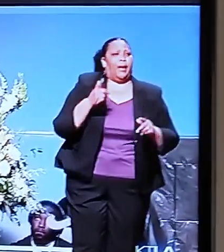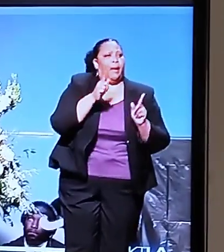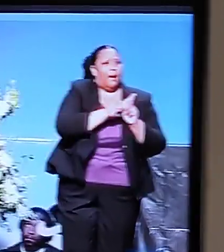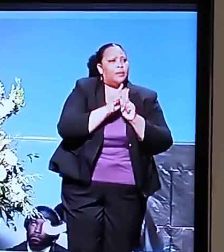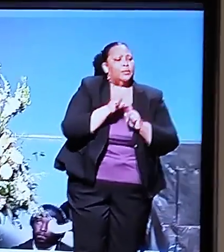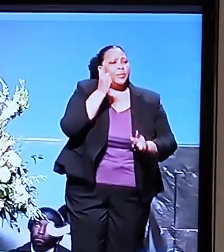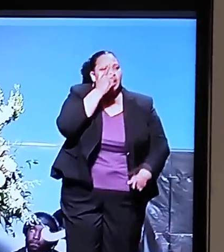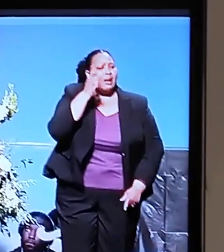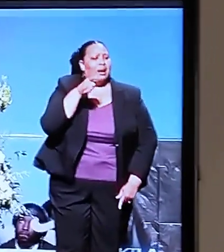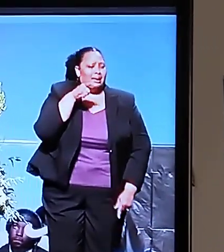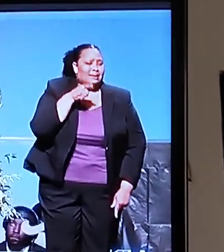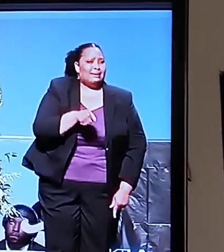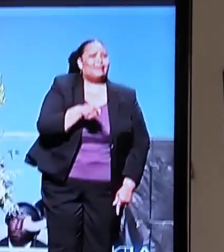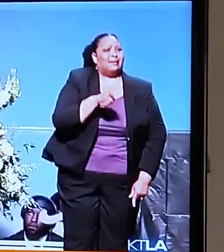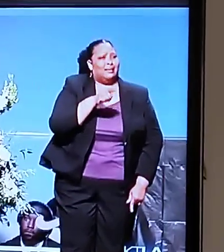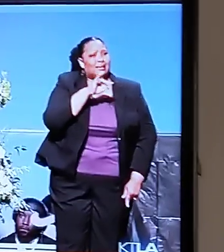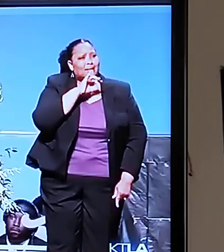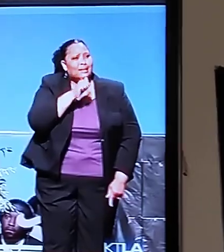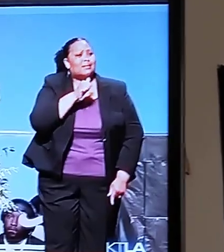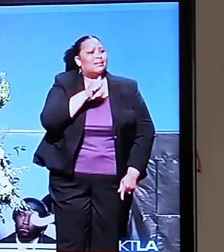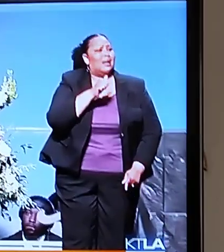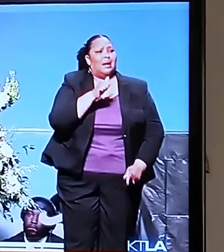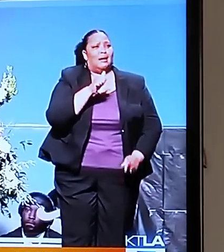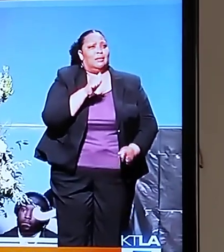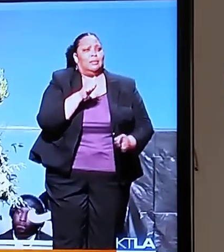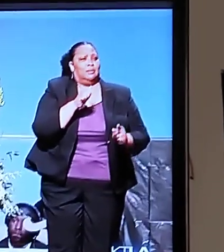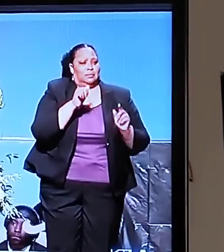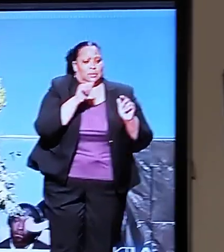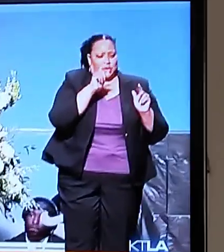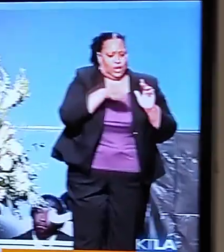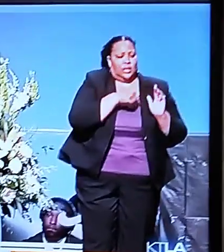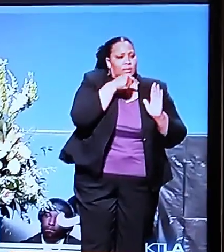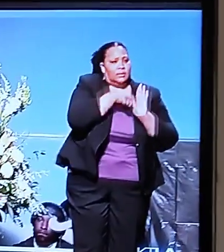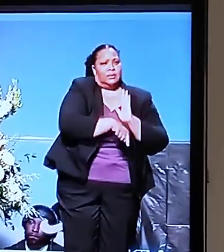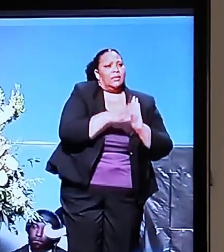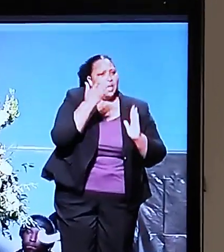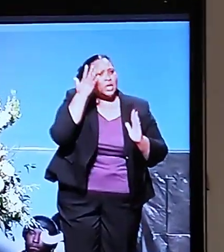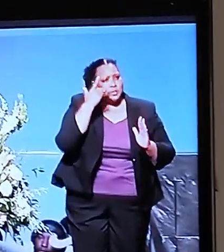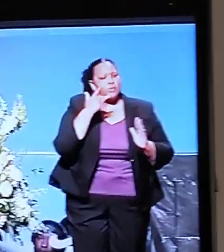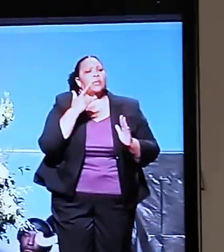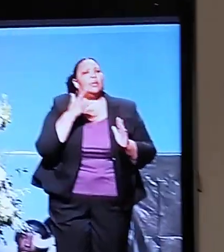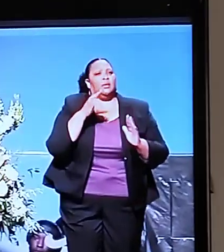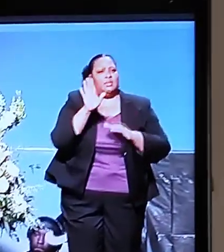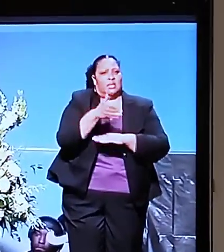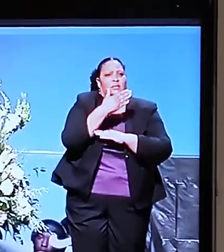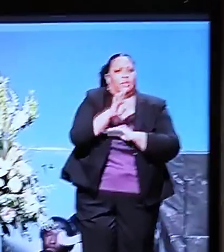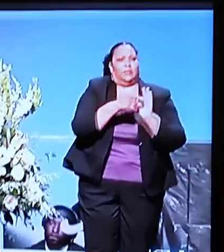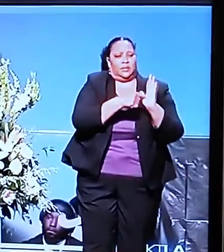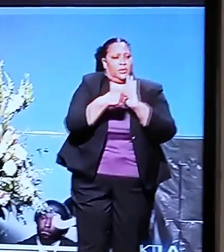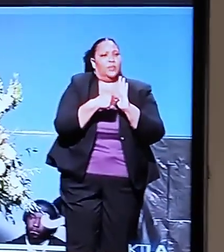because he is not expendable. That's why this flag was clawed.